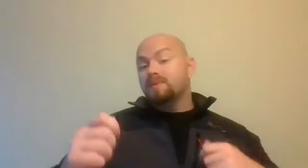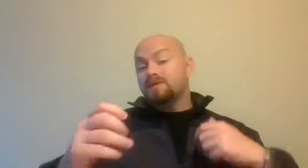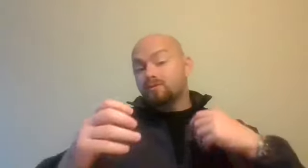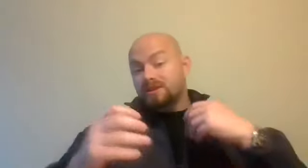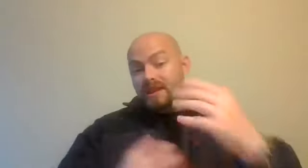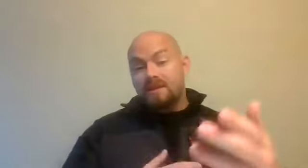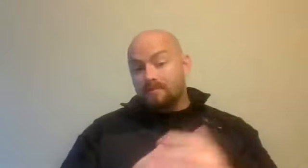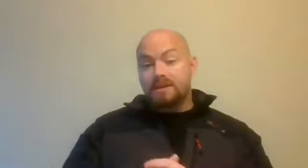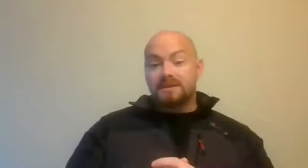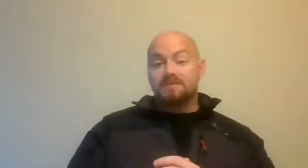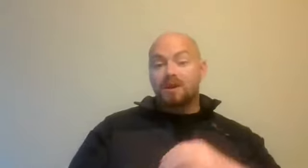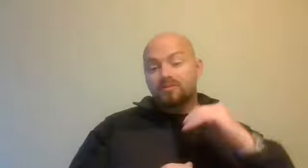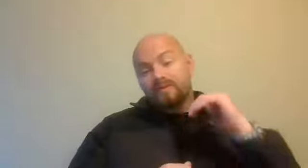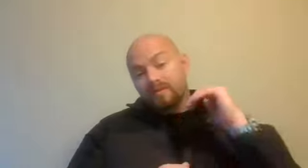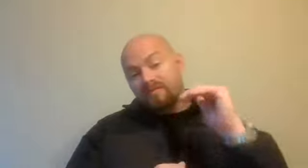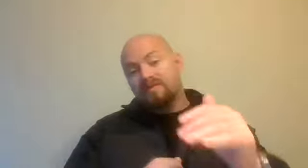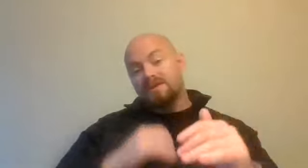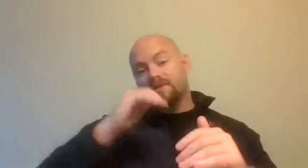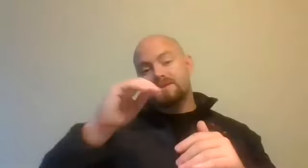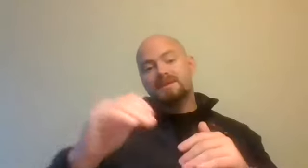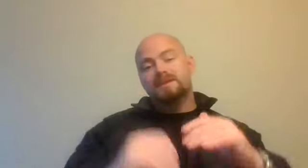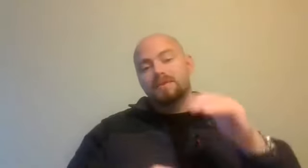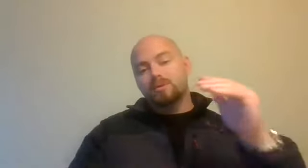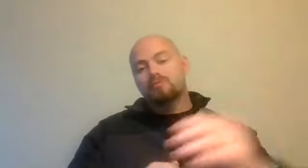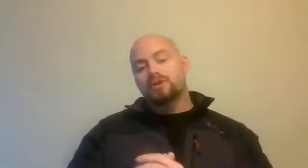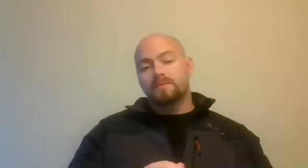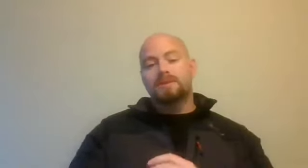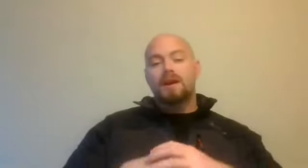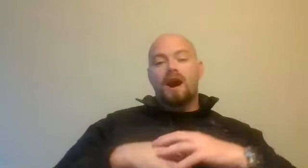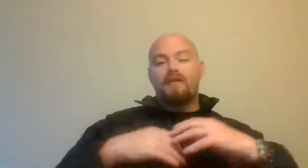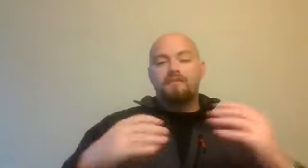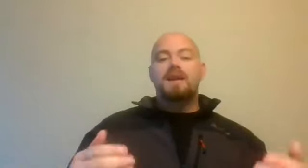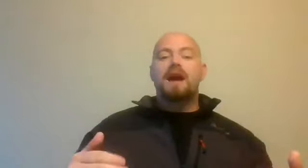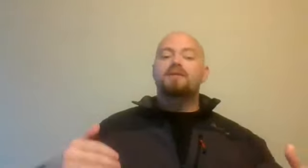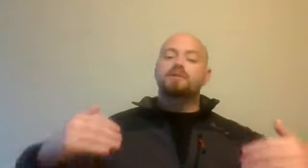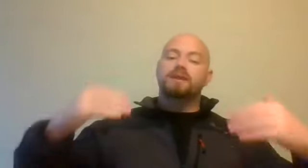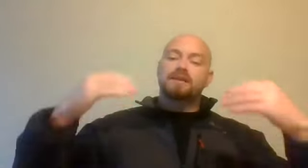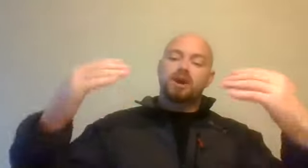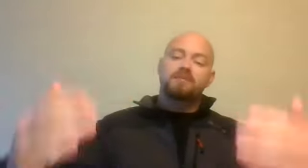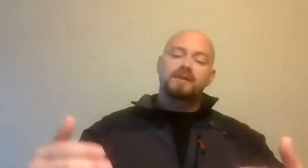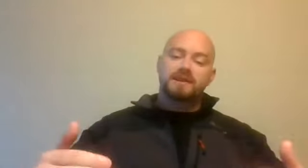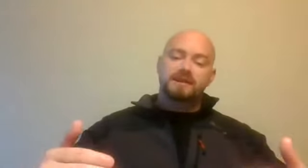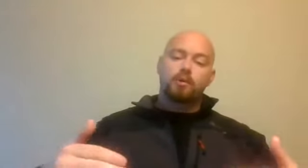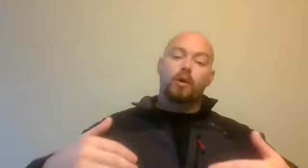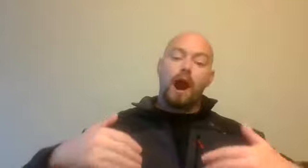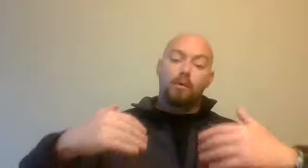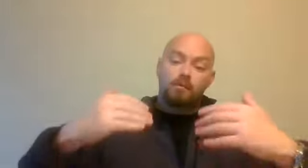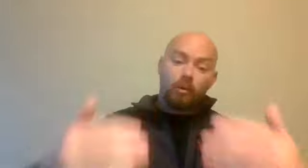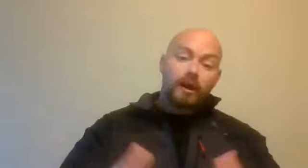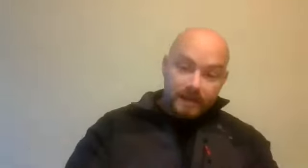experience those same incidents, because we've done it 50 times, 60 times, 100 times, our familiarity with that type of incident is more and more likely